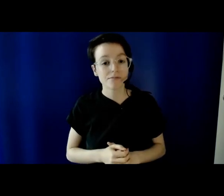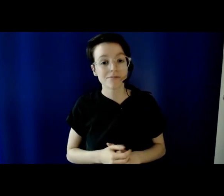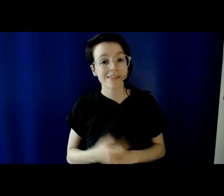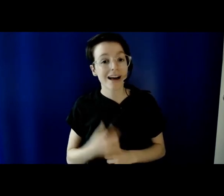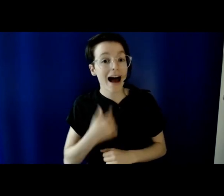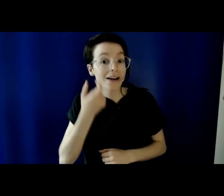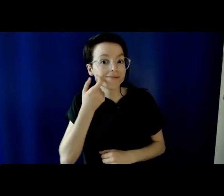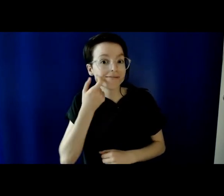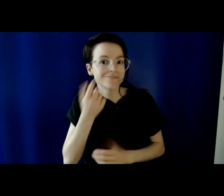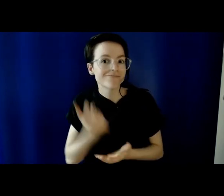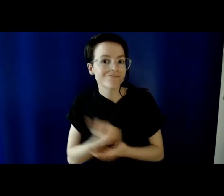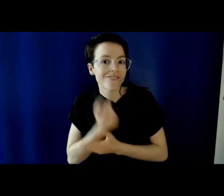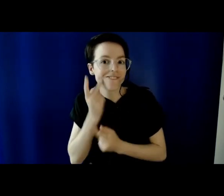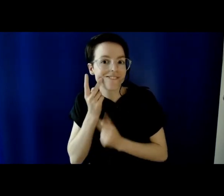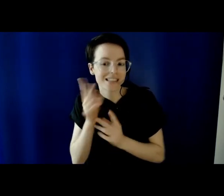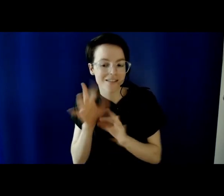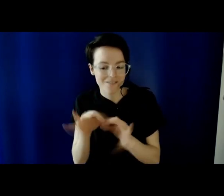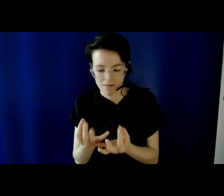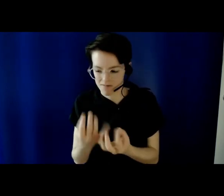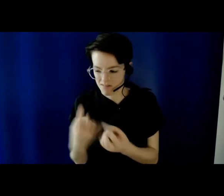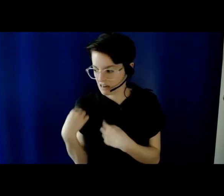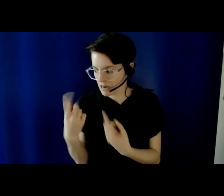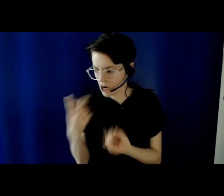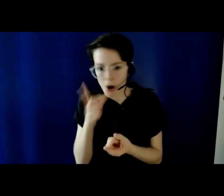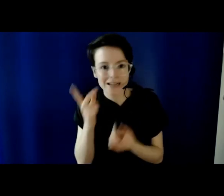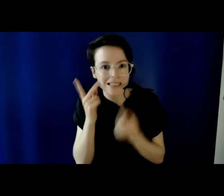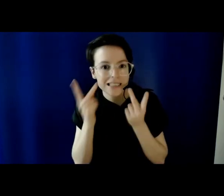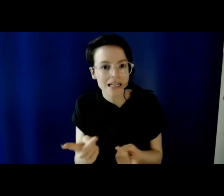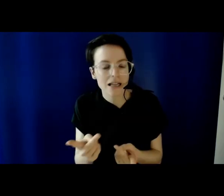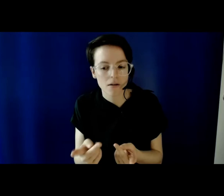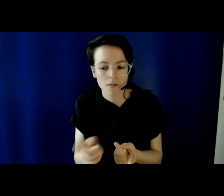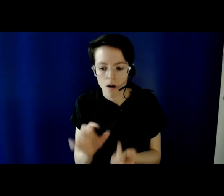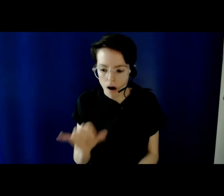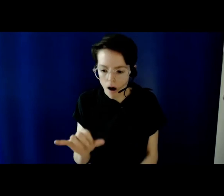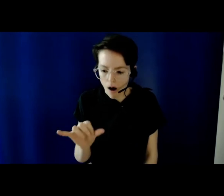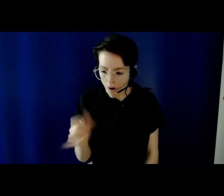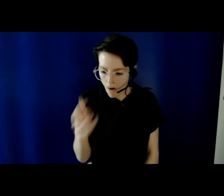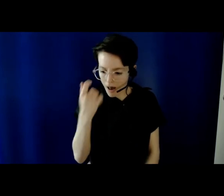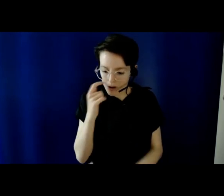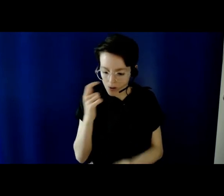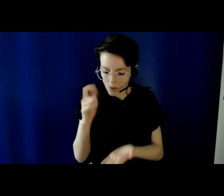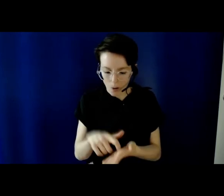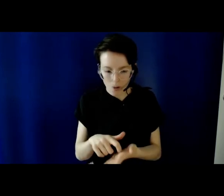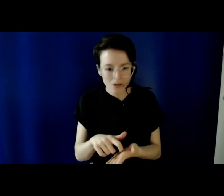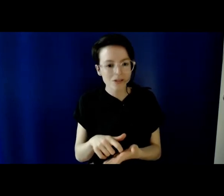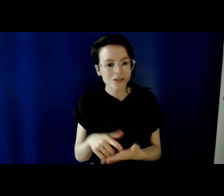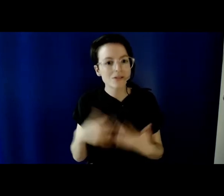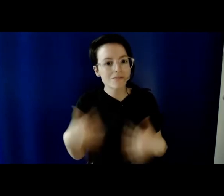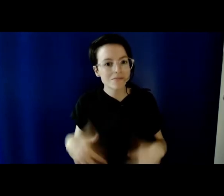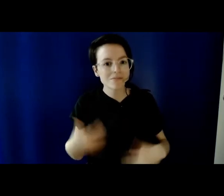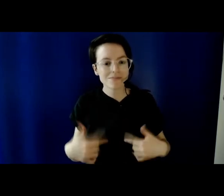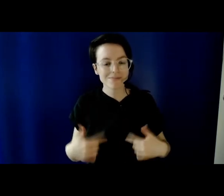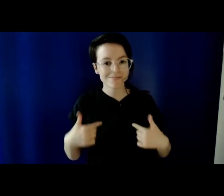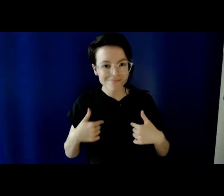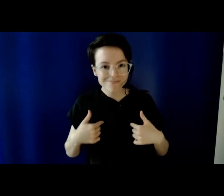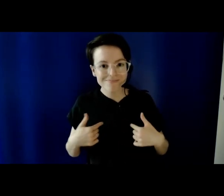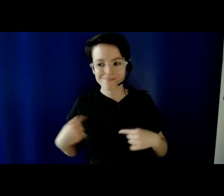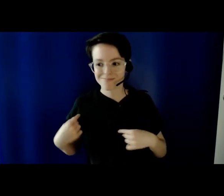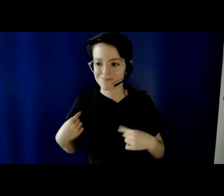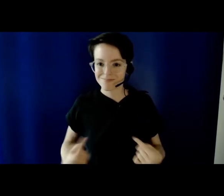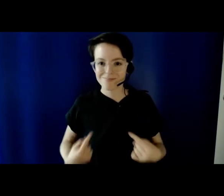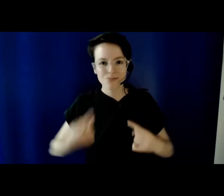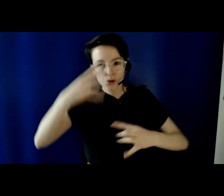and I realized just how unbelievably creative I have been to develop an environment for myself that